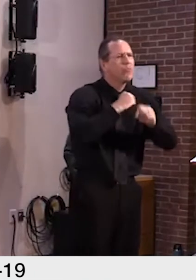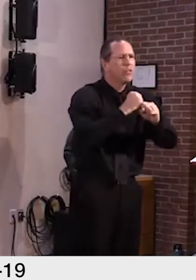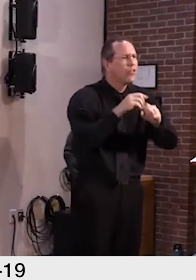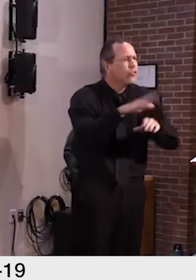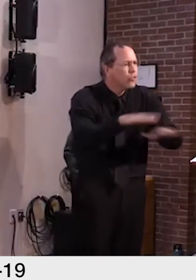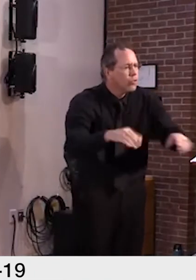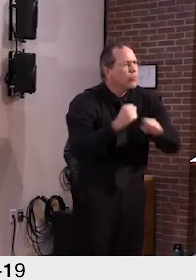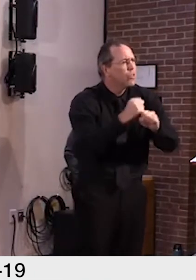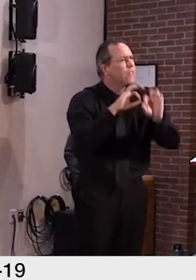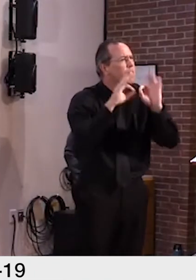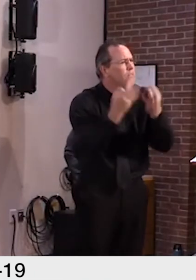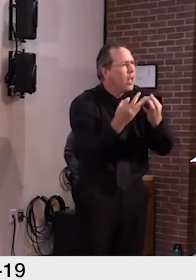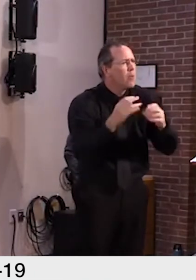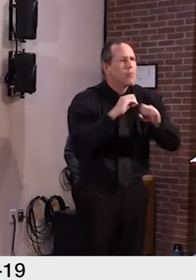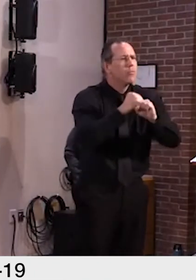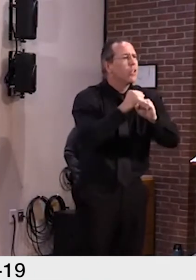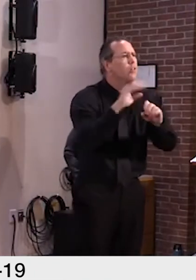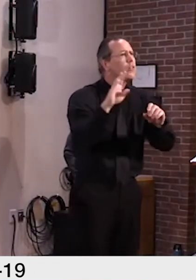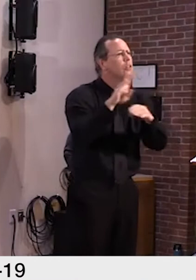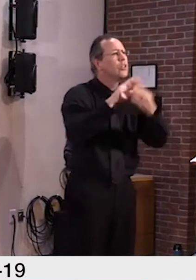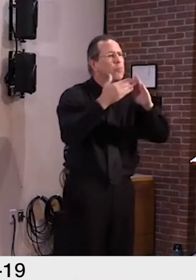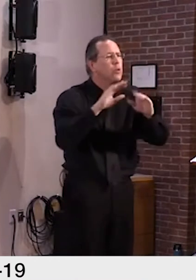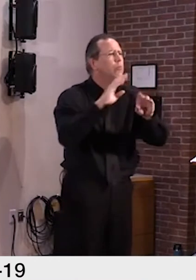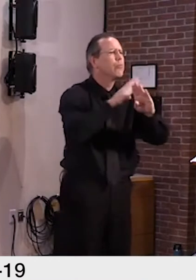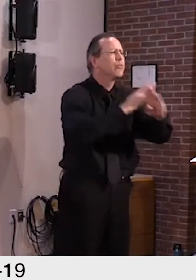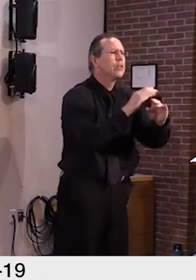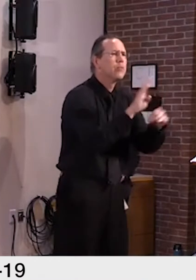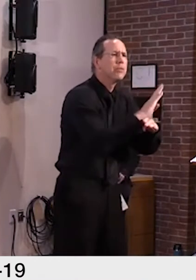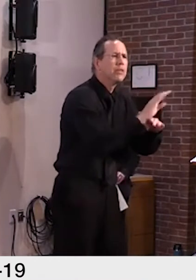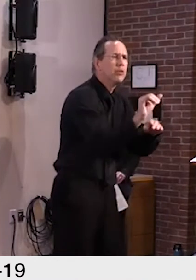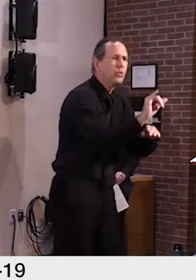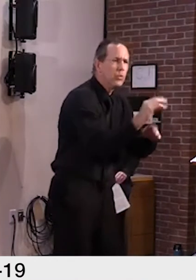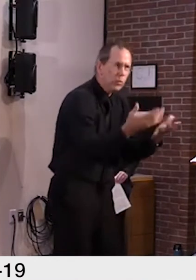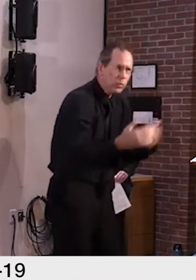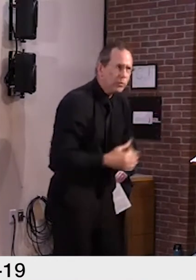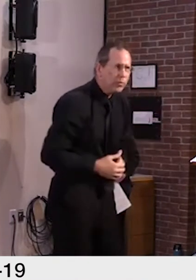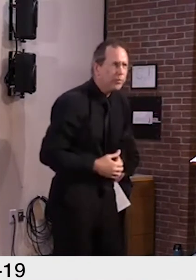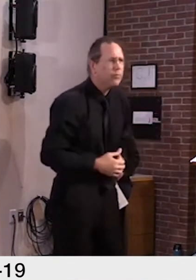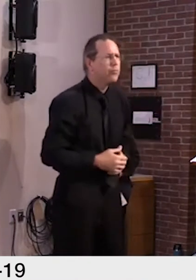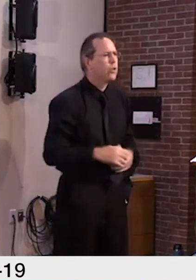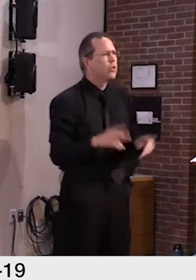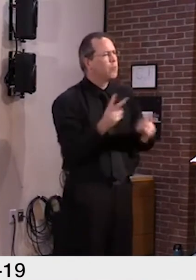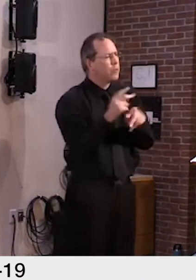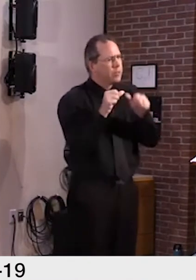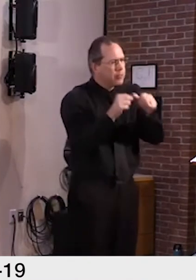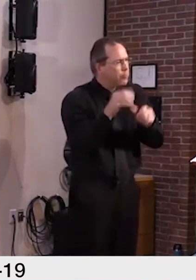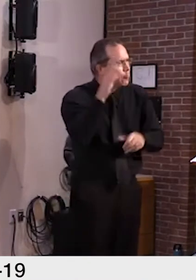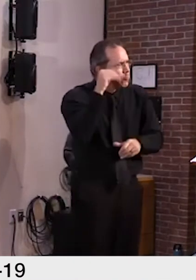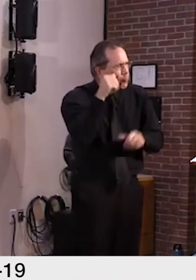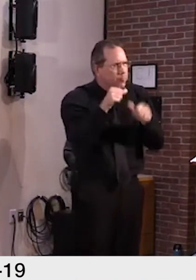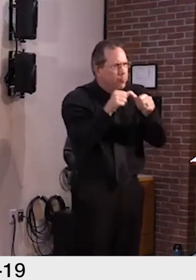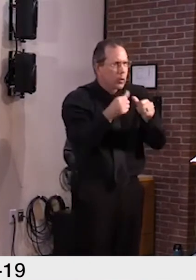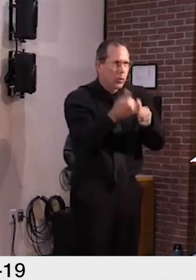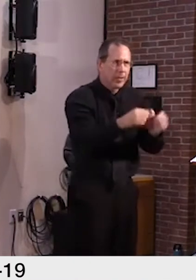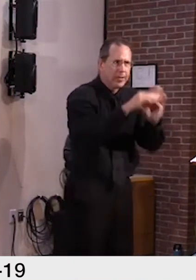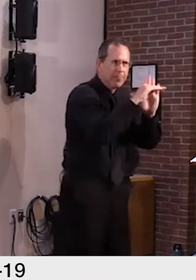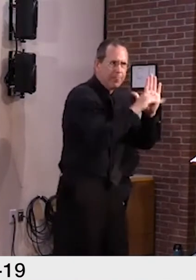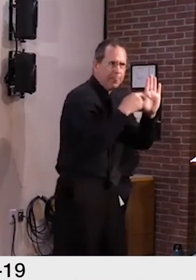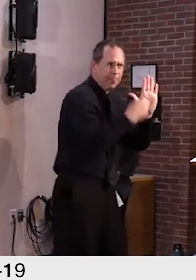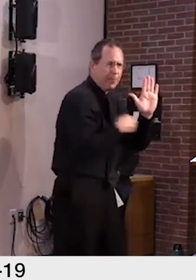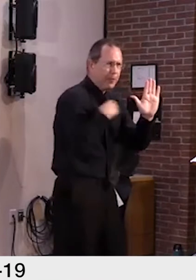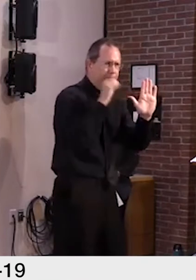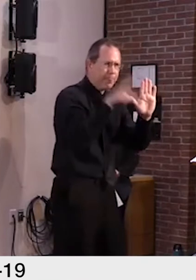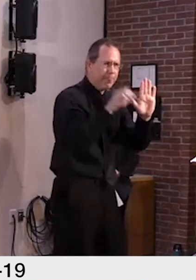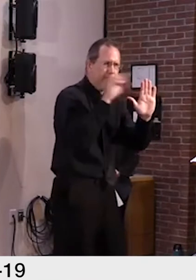If we stay vigilant and continue to suppress this virus, we'll continue taking steps forward, not